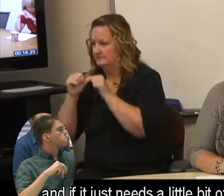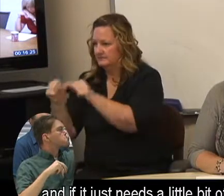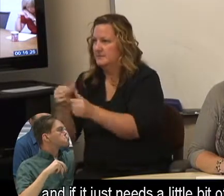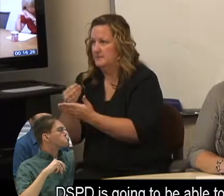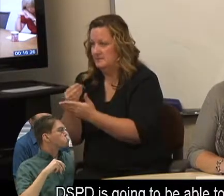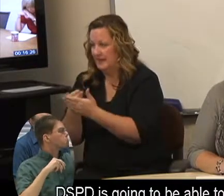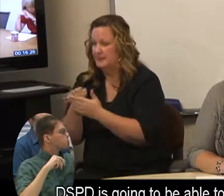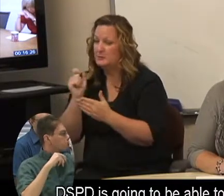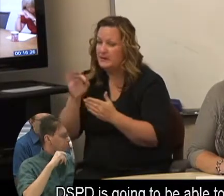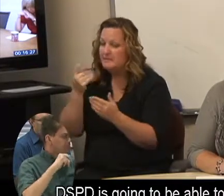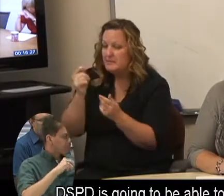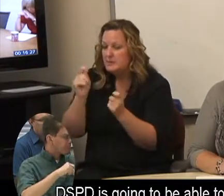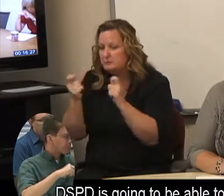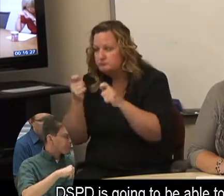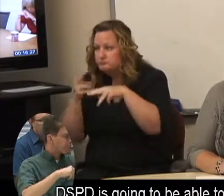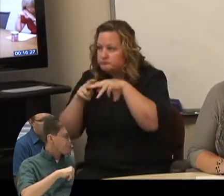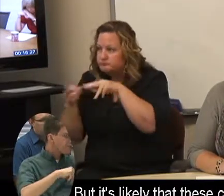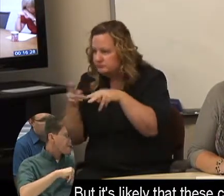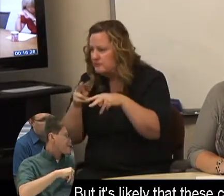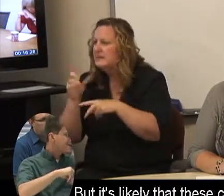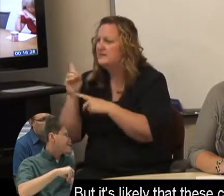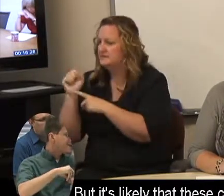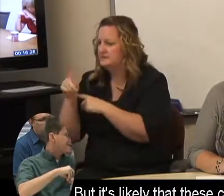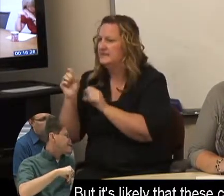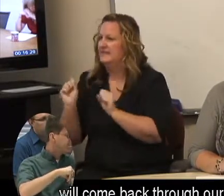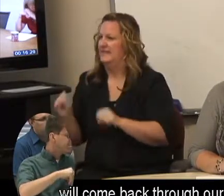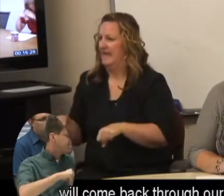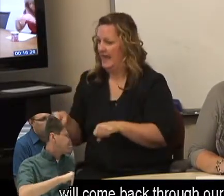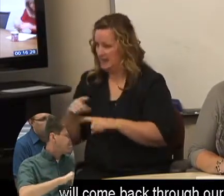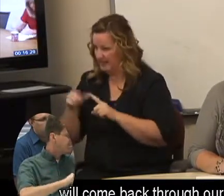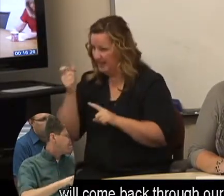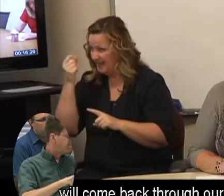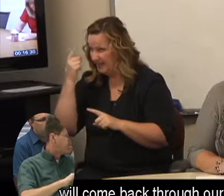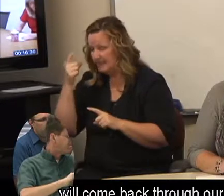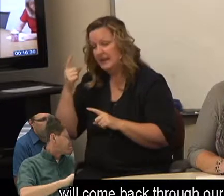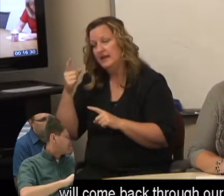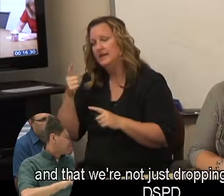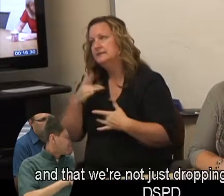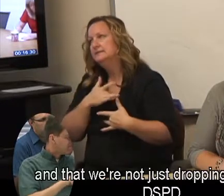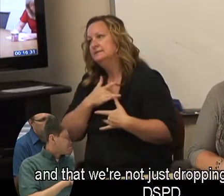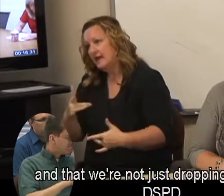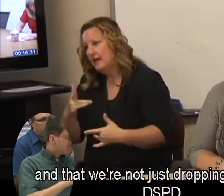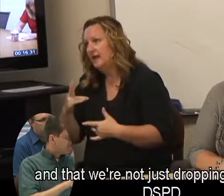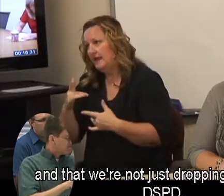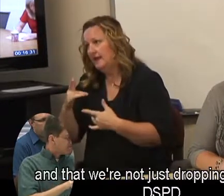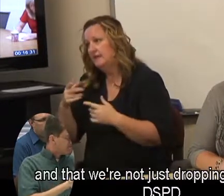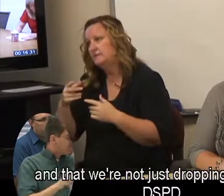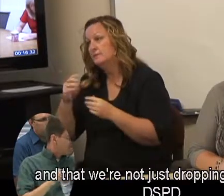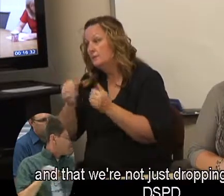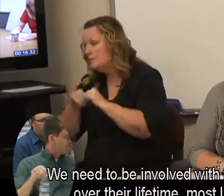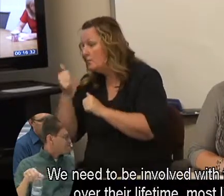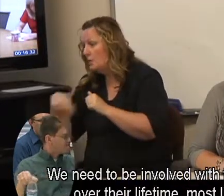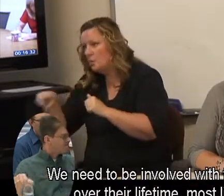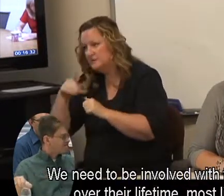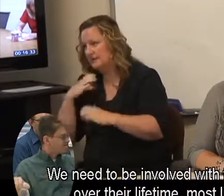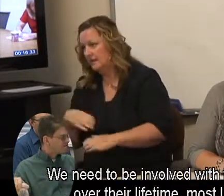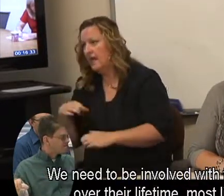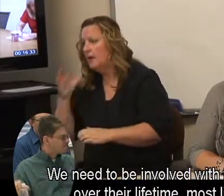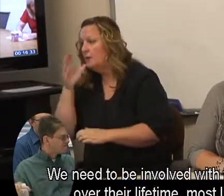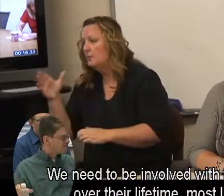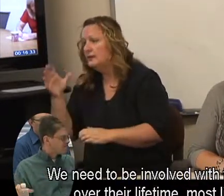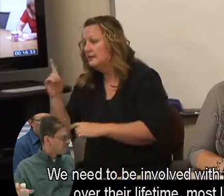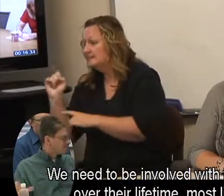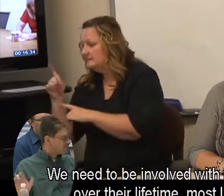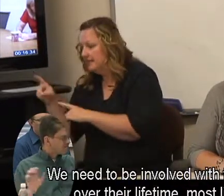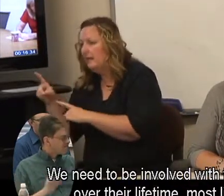to do that. But they, it's likely that these clients will, you know, come back through our agency again, that we're not just dropping them off to DSPD.